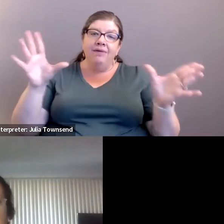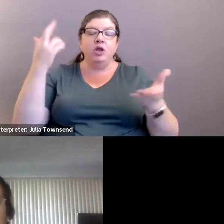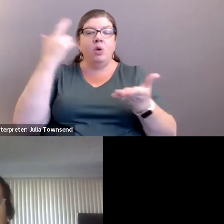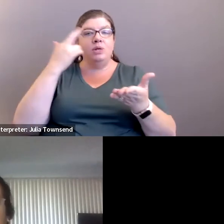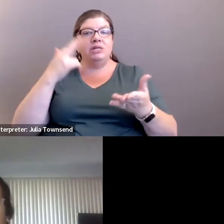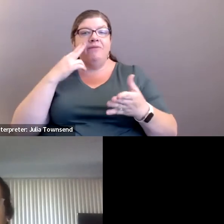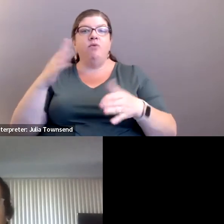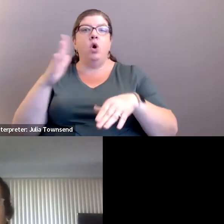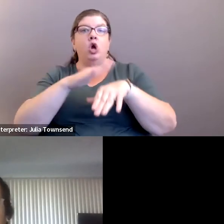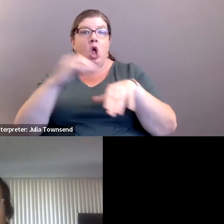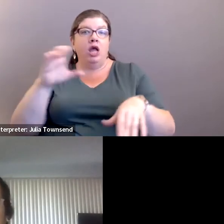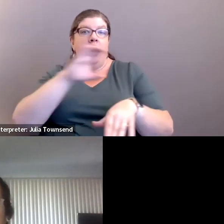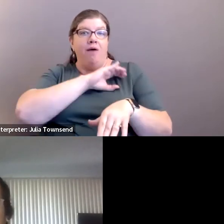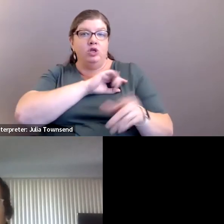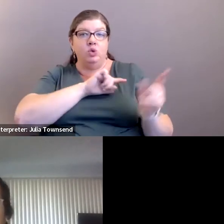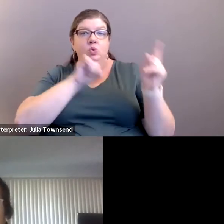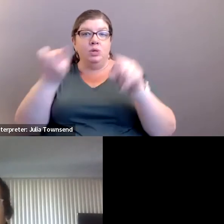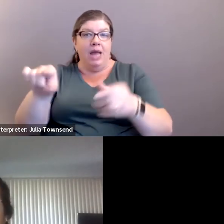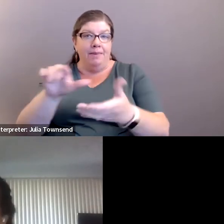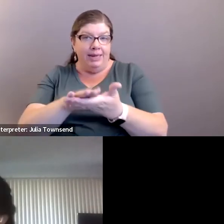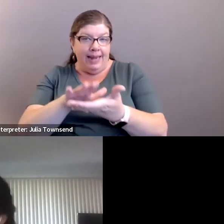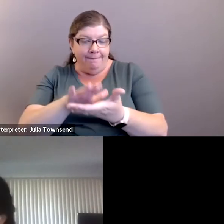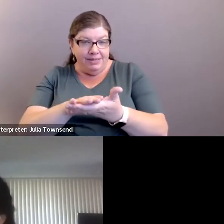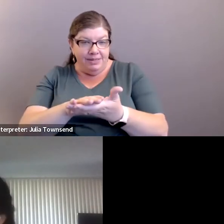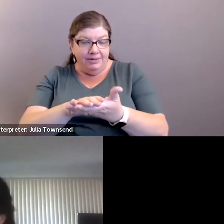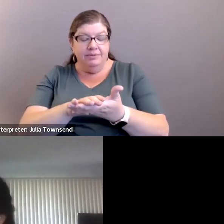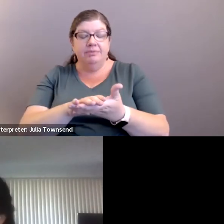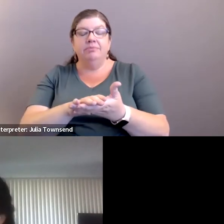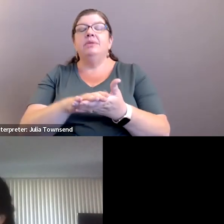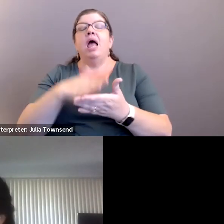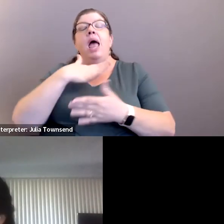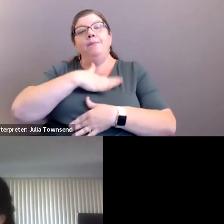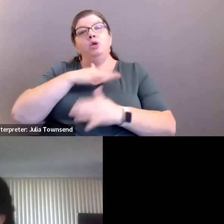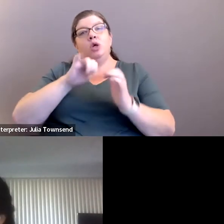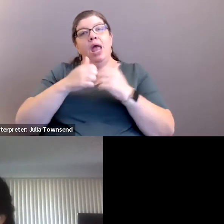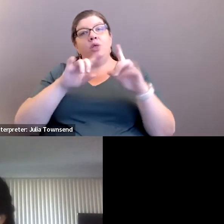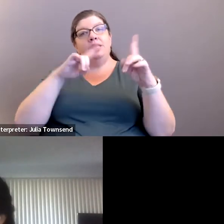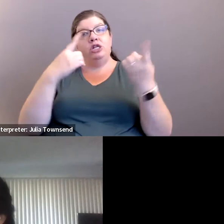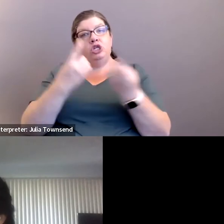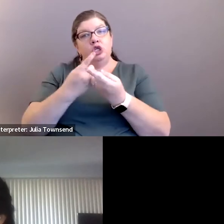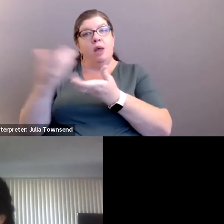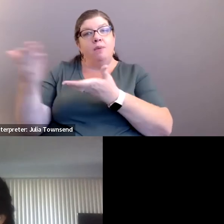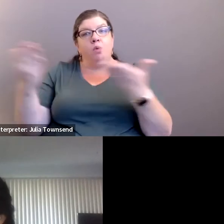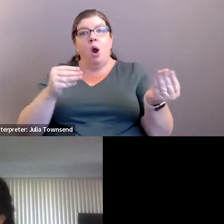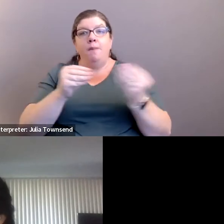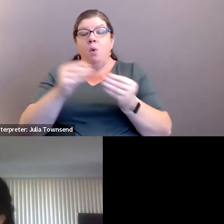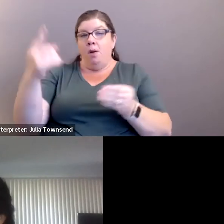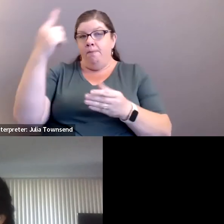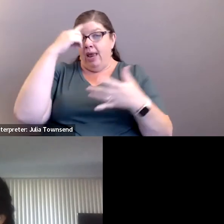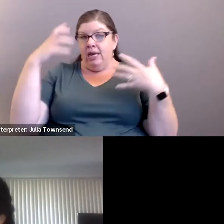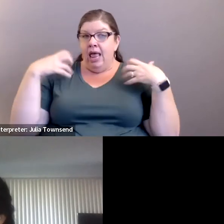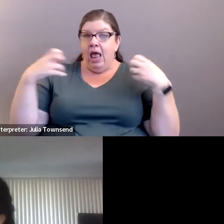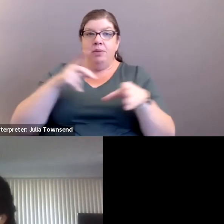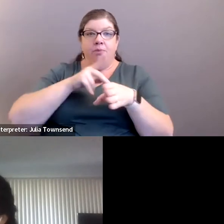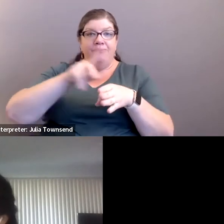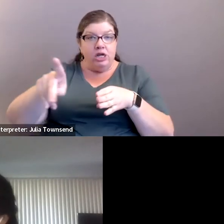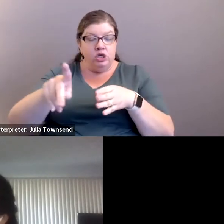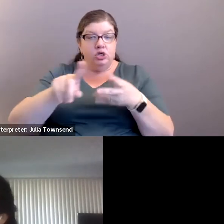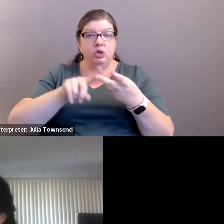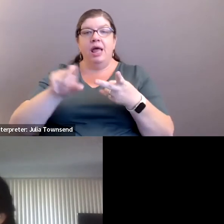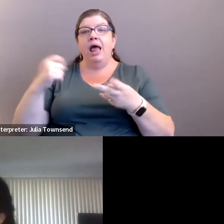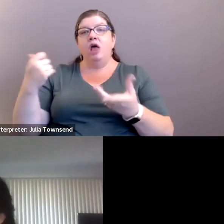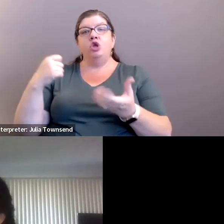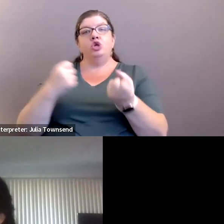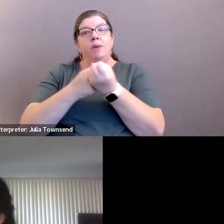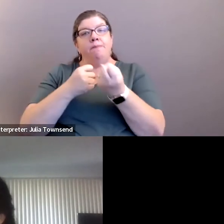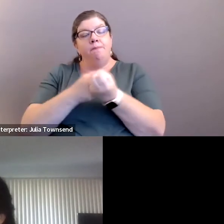for calling an officer onto campus. I also appreciate how the district has brought in more mental health professionals and other support